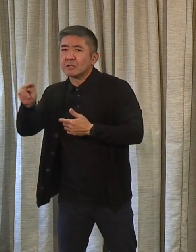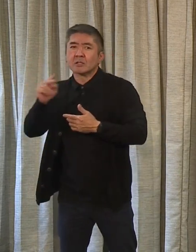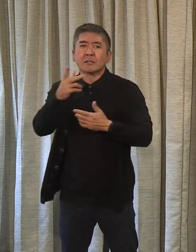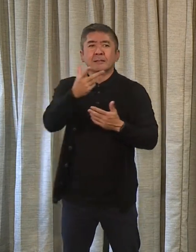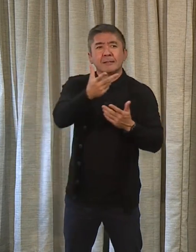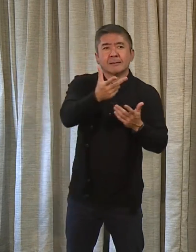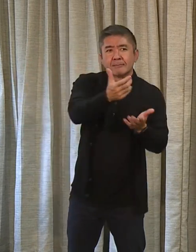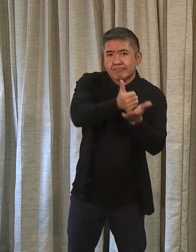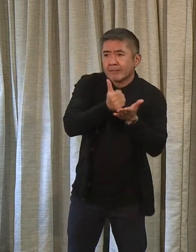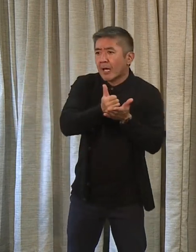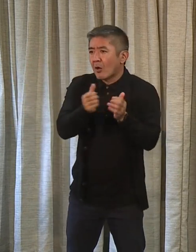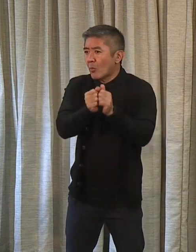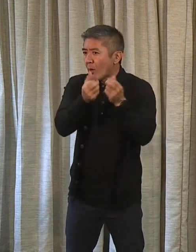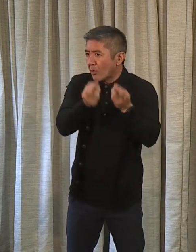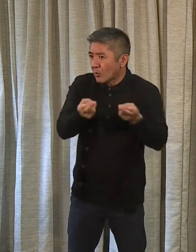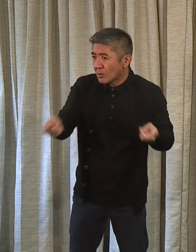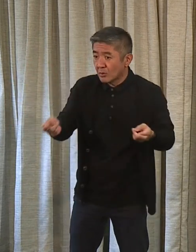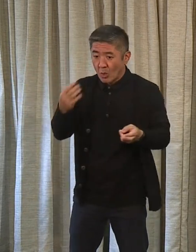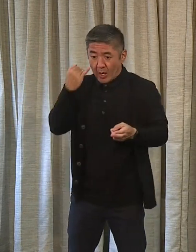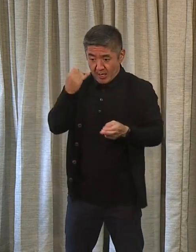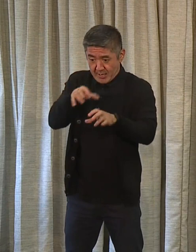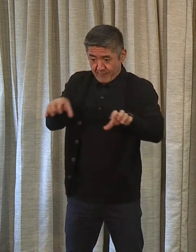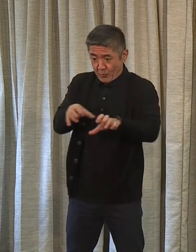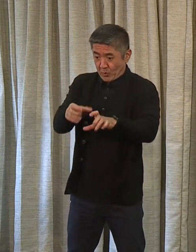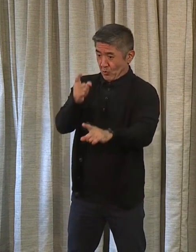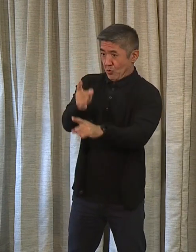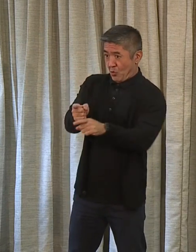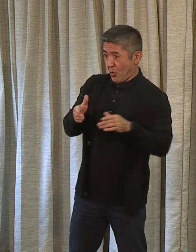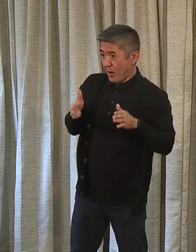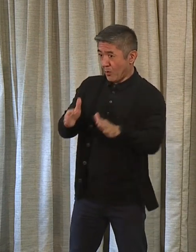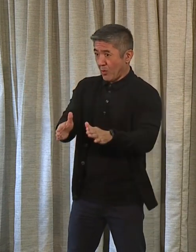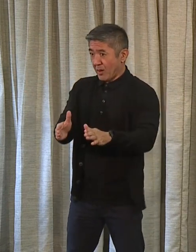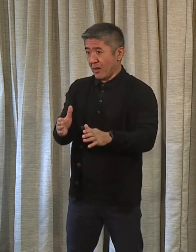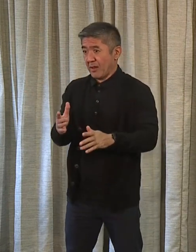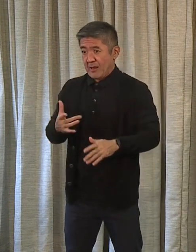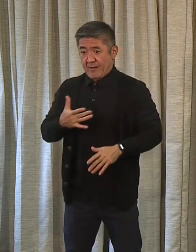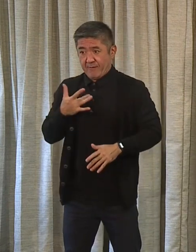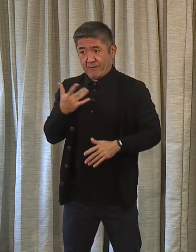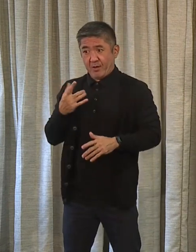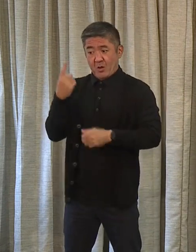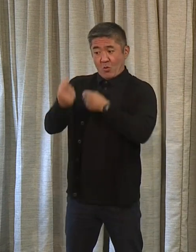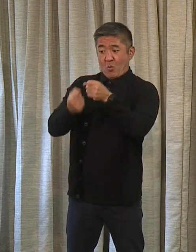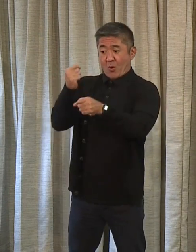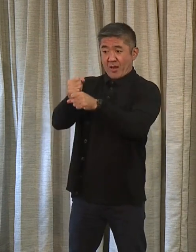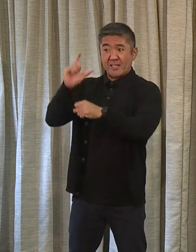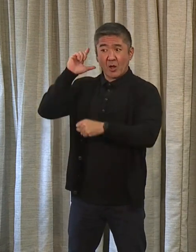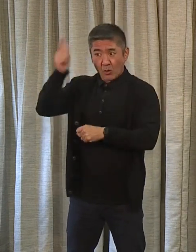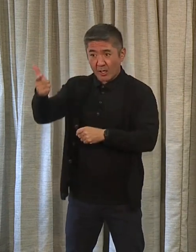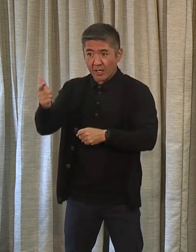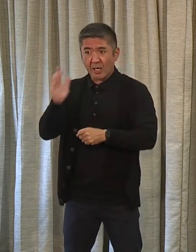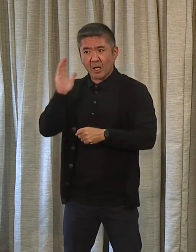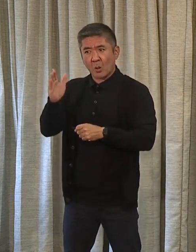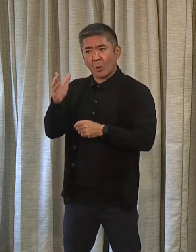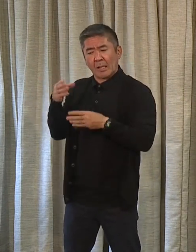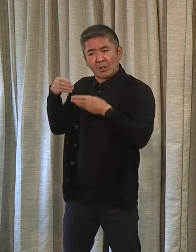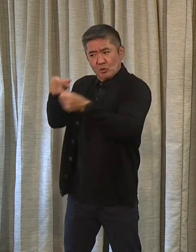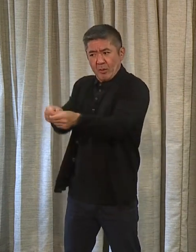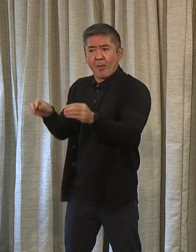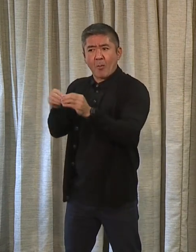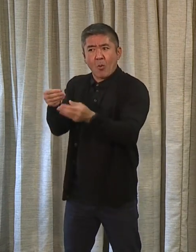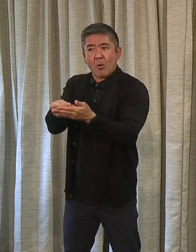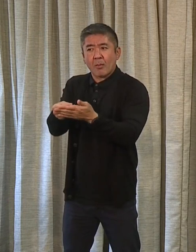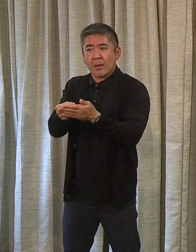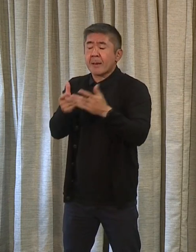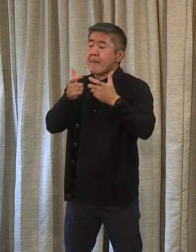And we think that if we do this properly, we will, when all gets said and done a year from today, we will have spent more money on that. It is a major